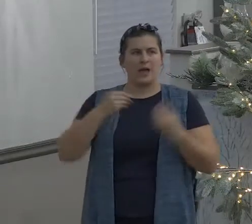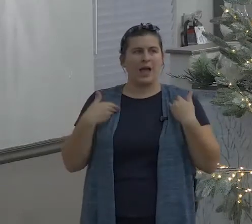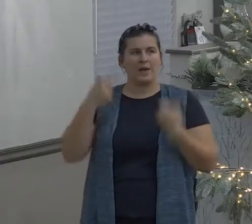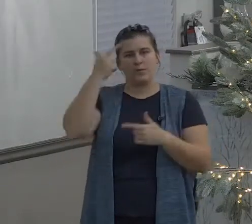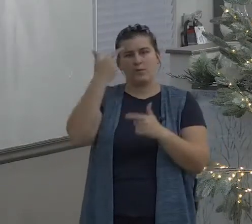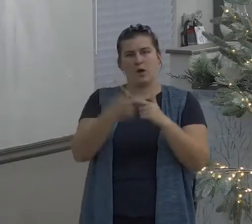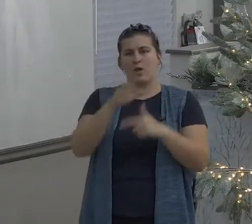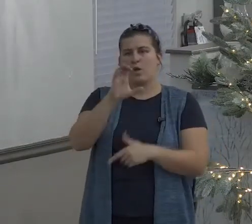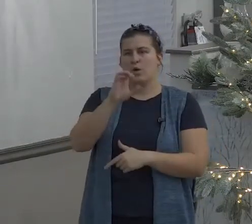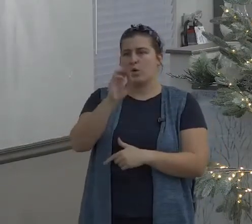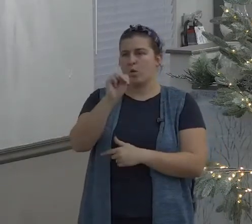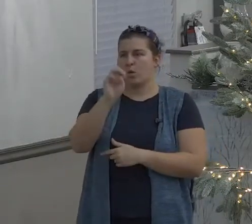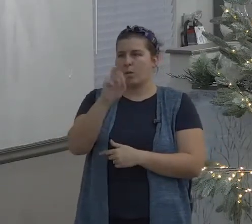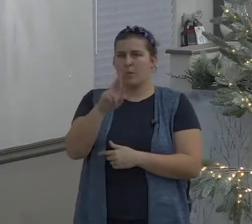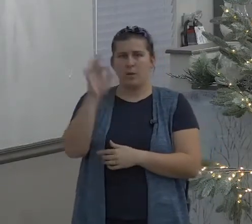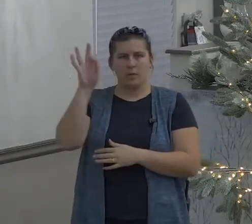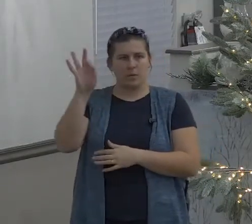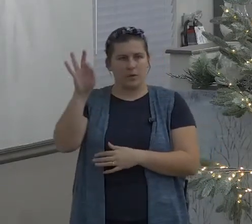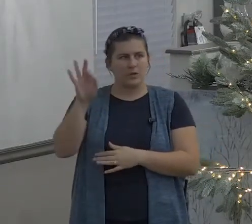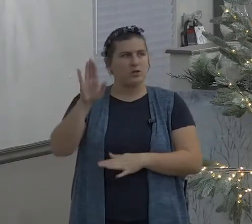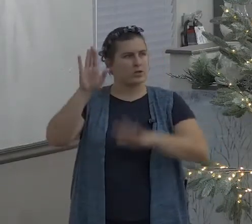does the Holy Spirit of God speak to you